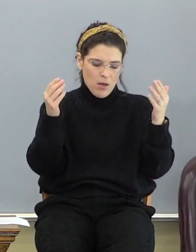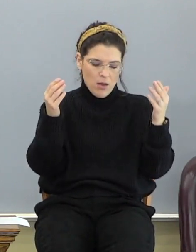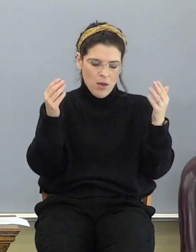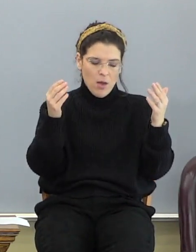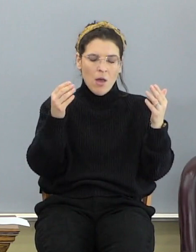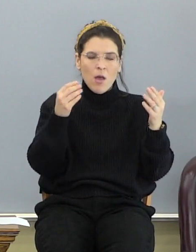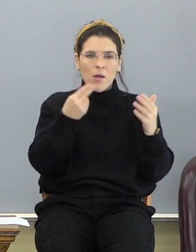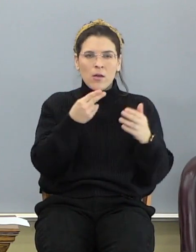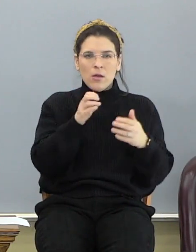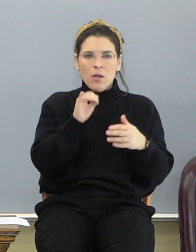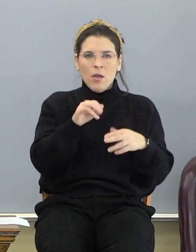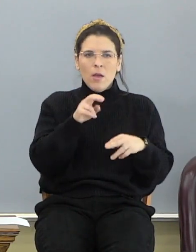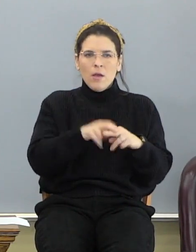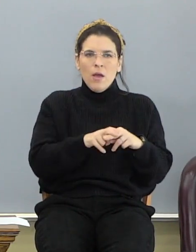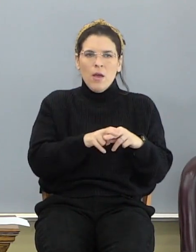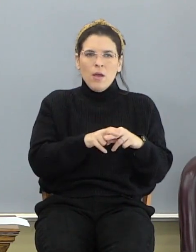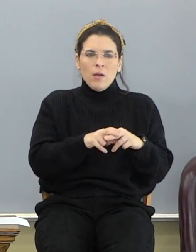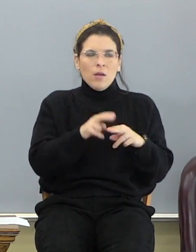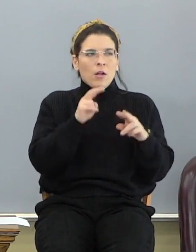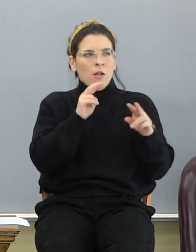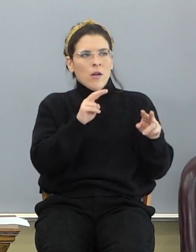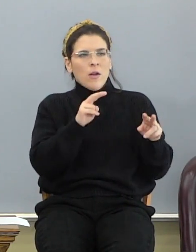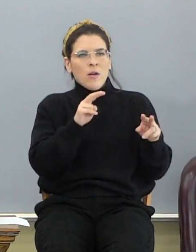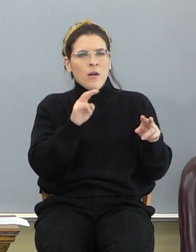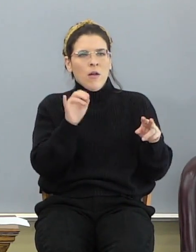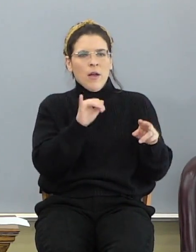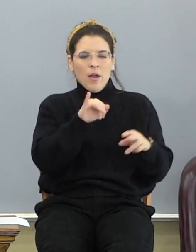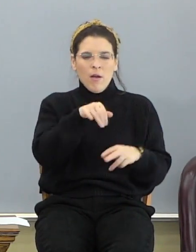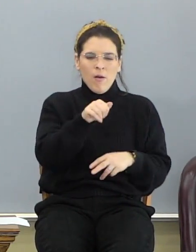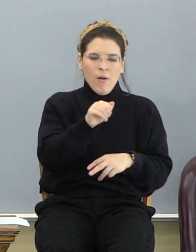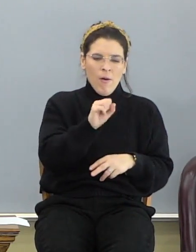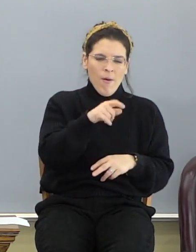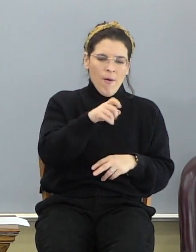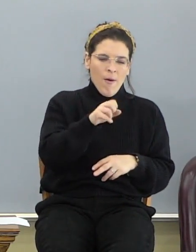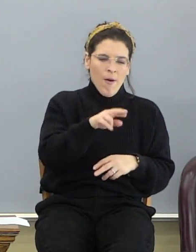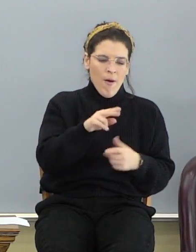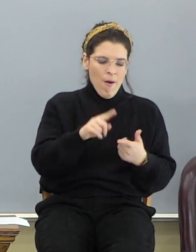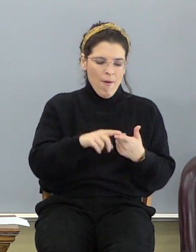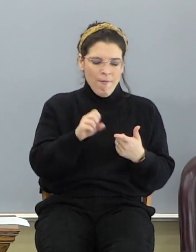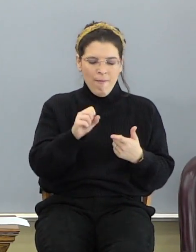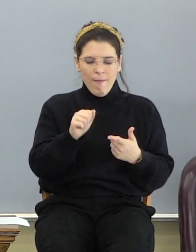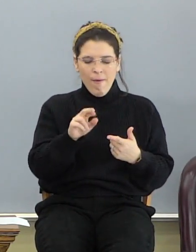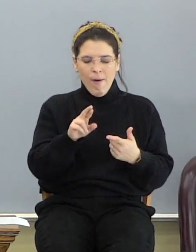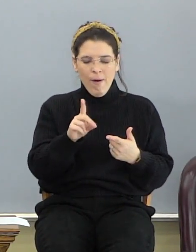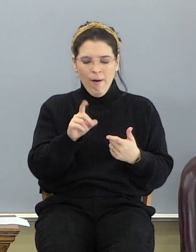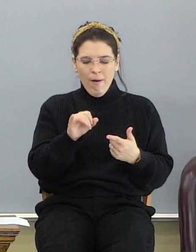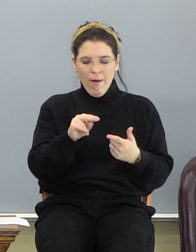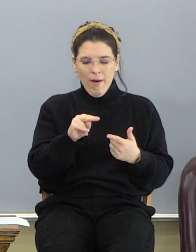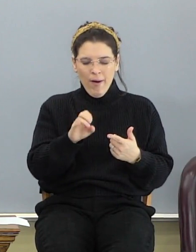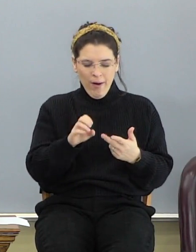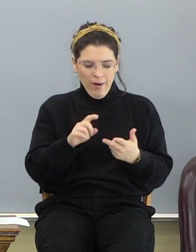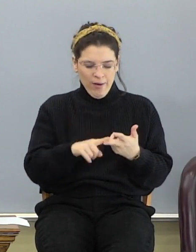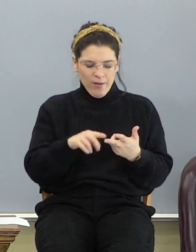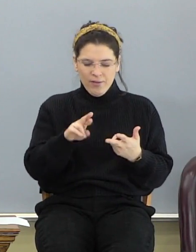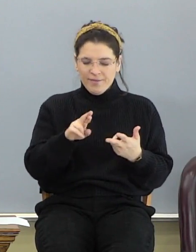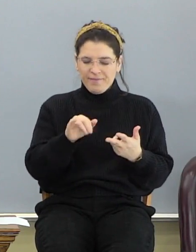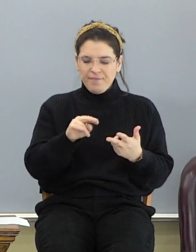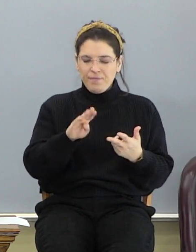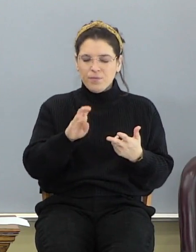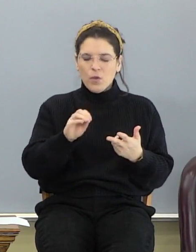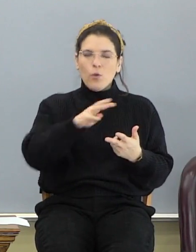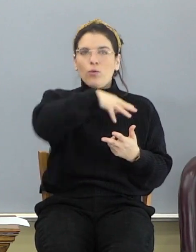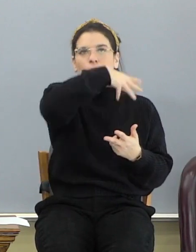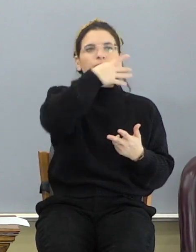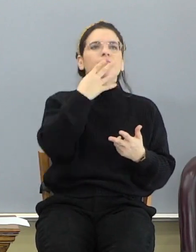And he that sat on it looked like a jasmine, a sardine stone. And there was a rainbow around